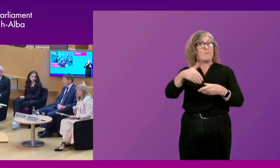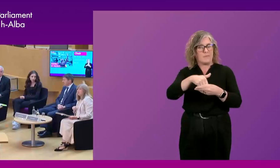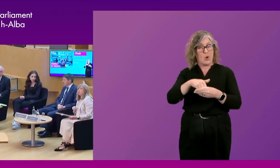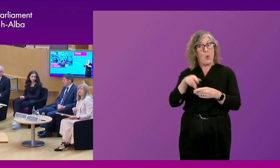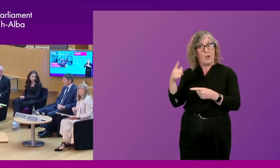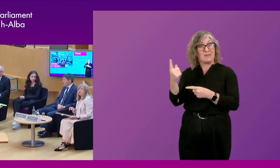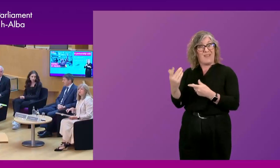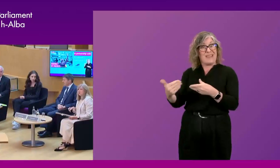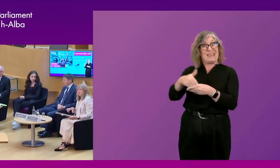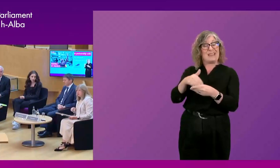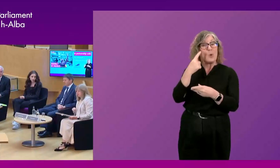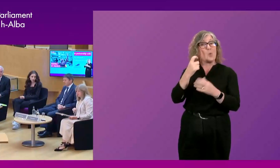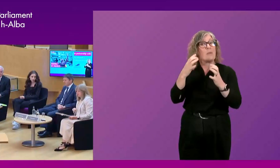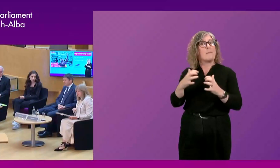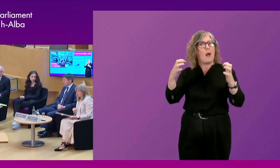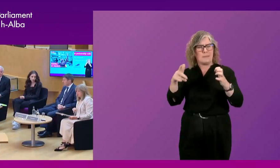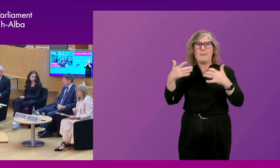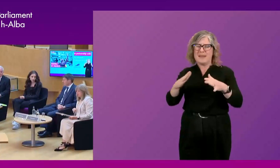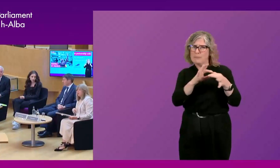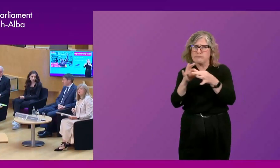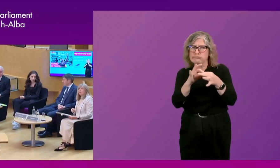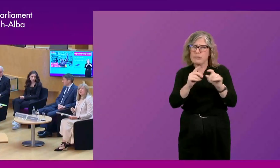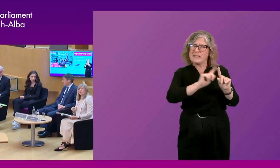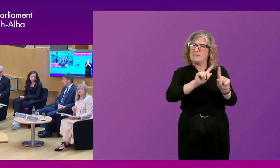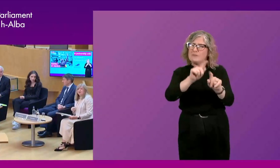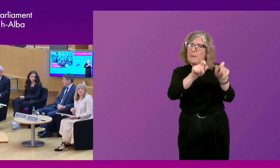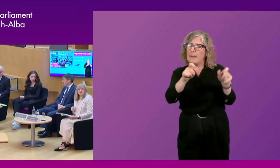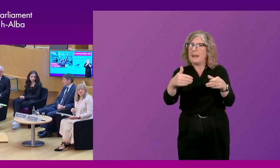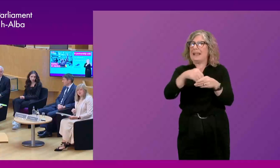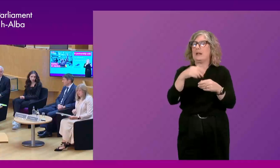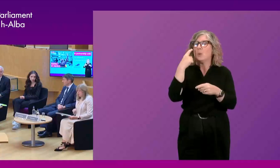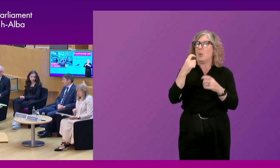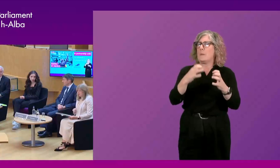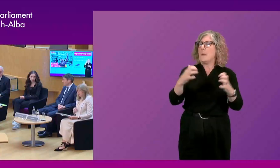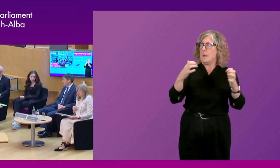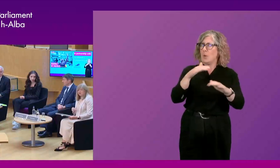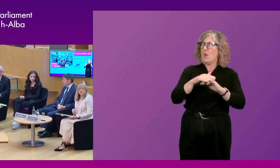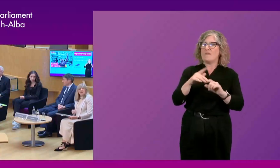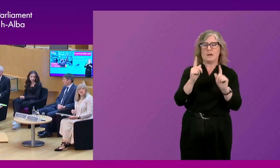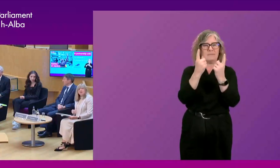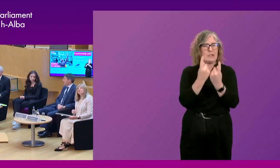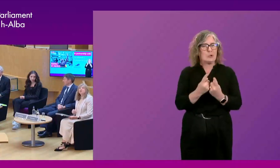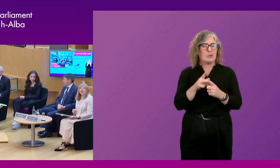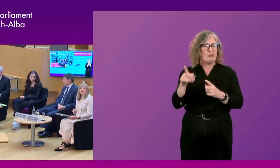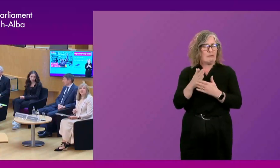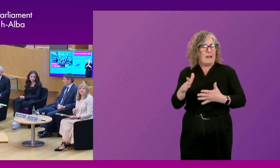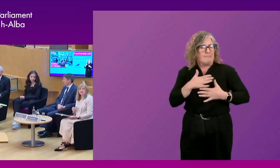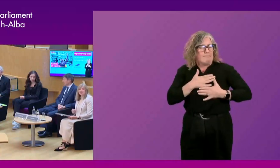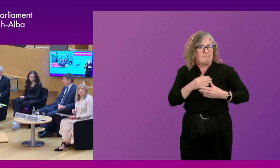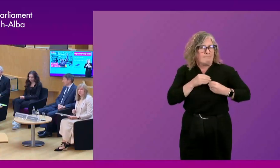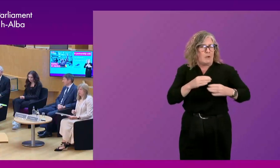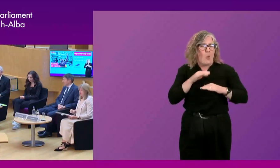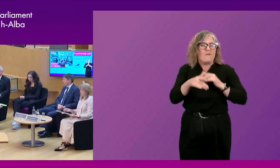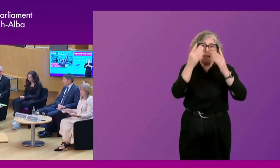has spent time working with other members of the Youth Parliament on matters she cares very deeply about, such as education and